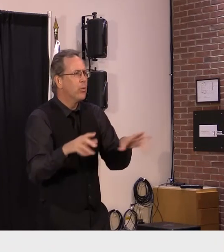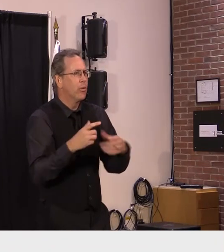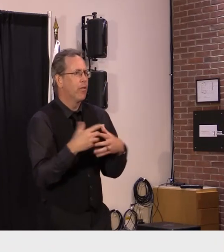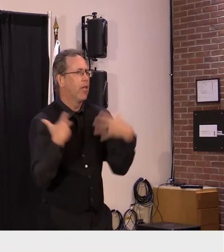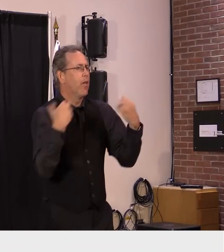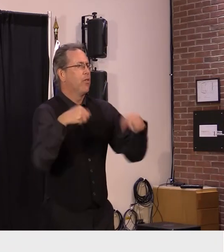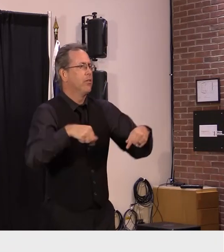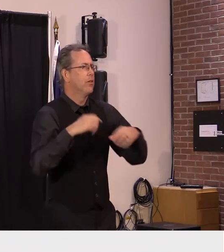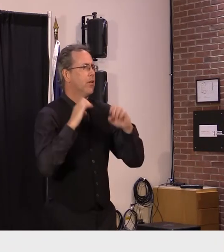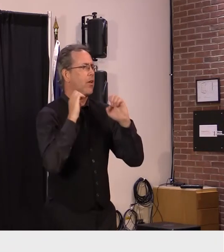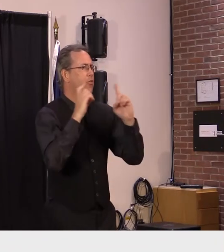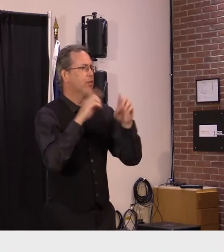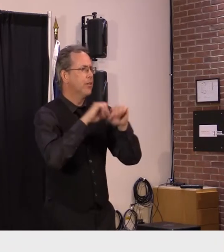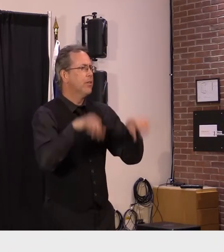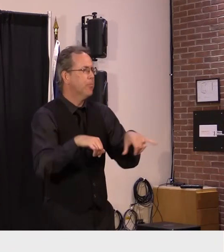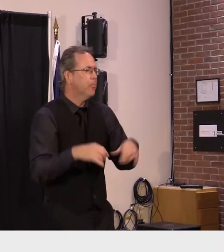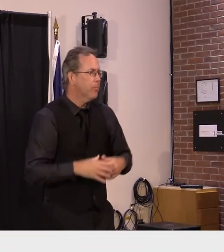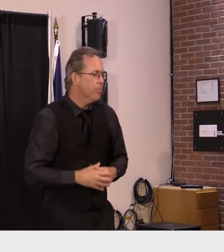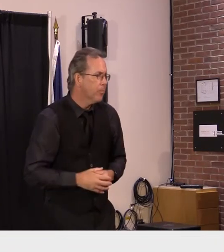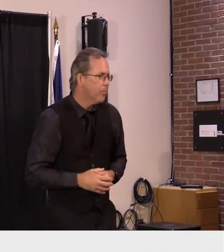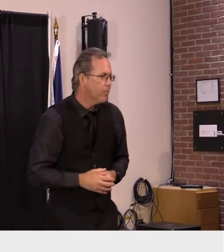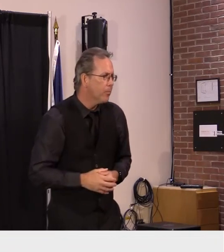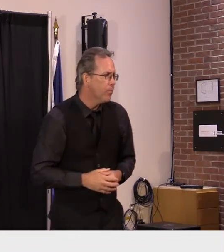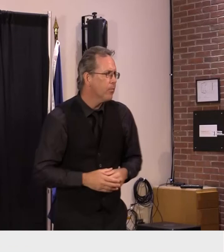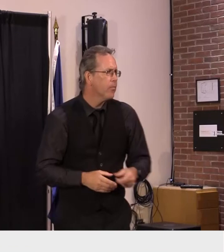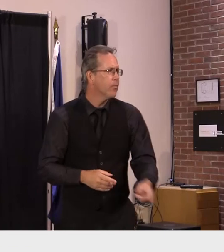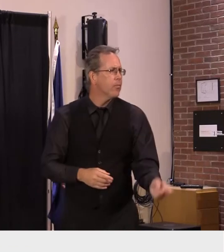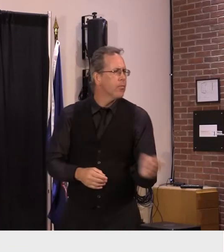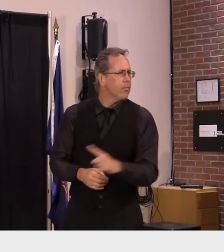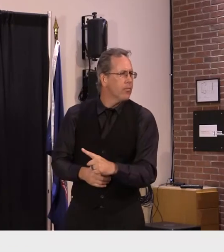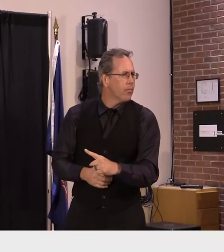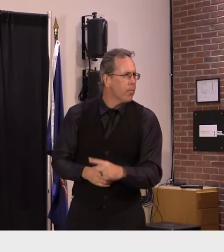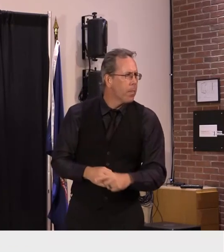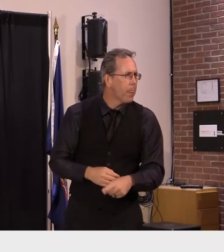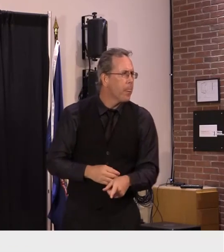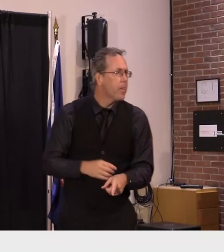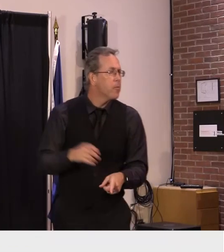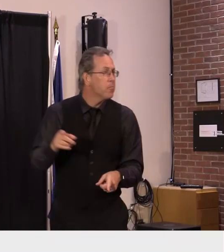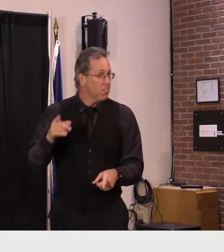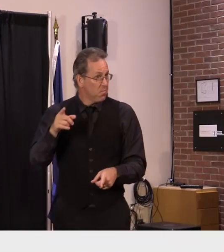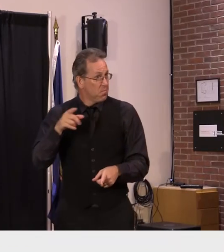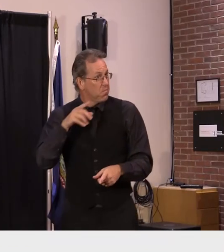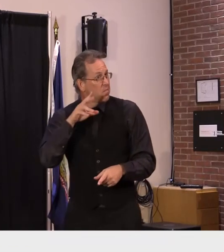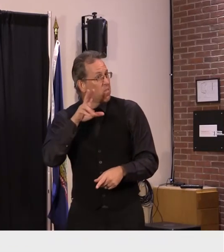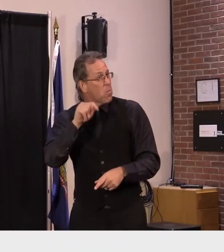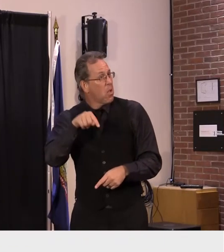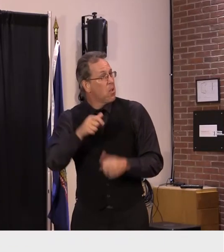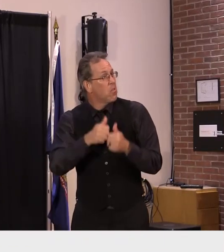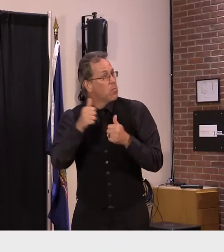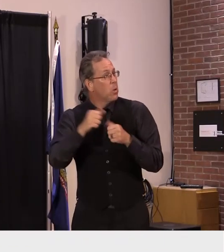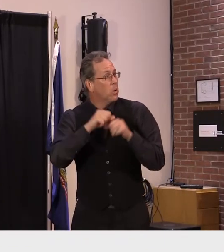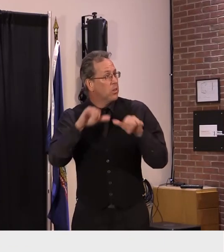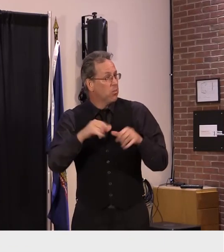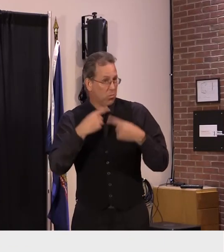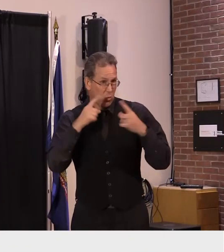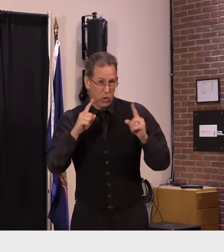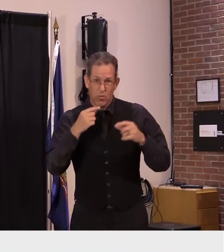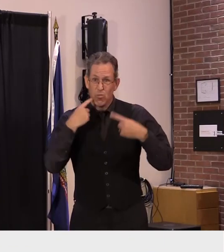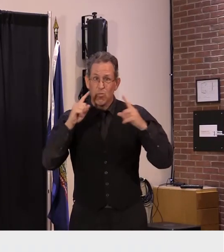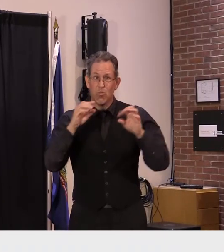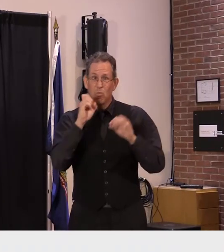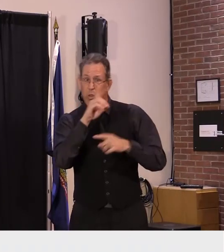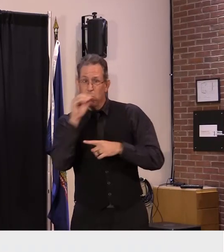was our experience with remote education so successful that uh that we want to return to it yeah